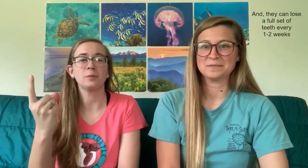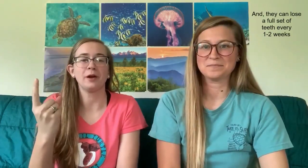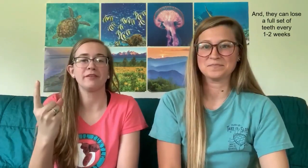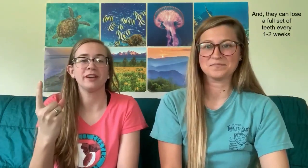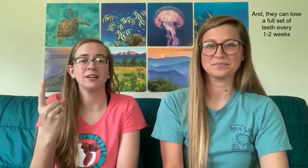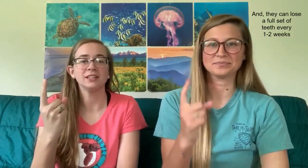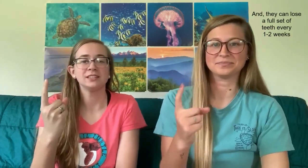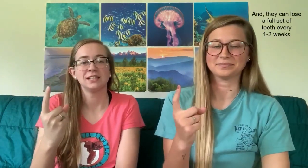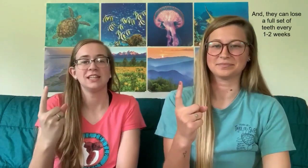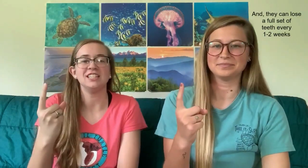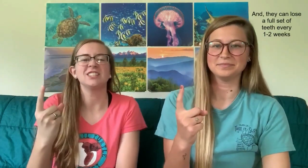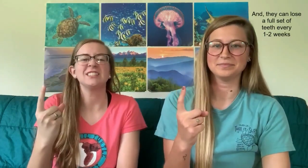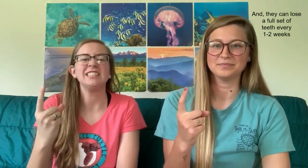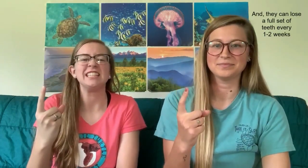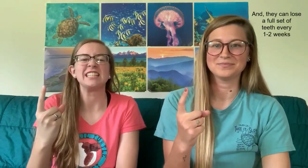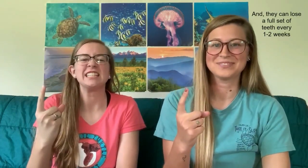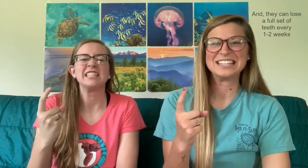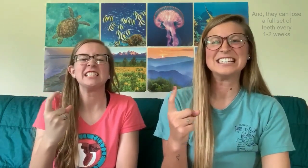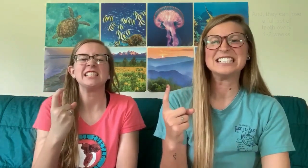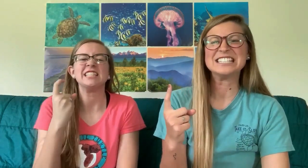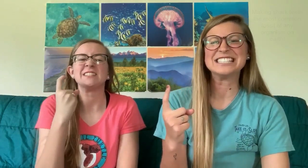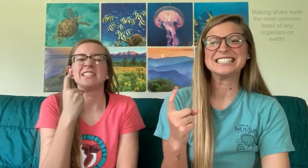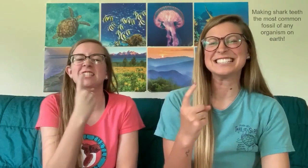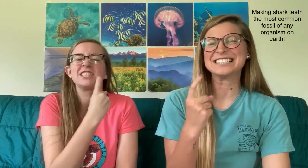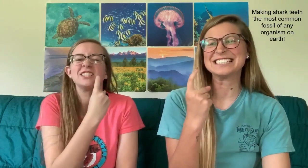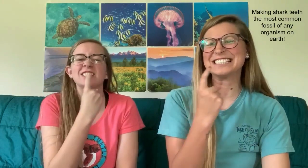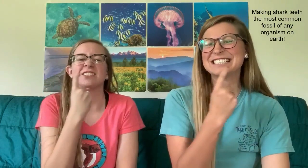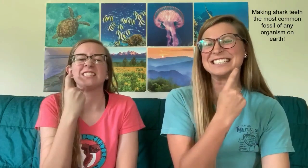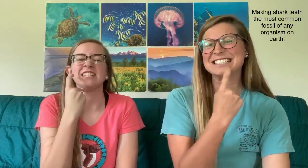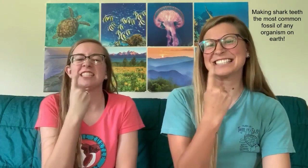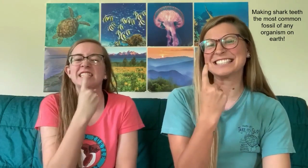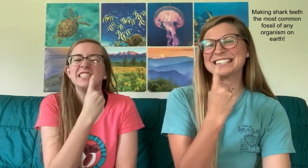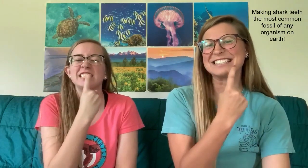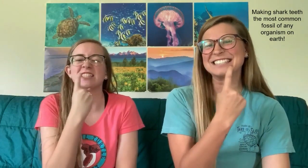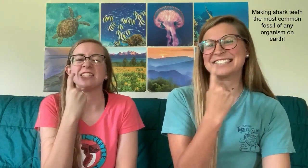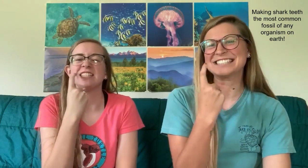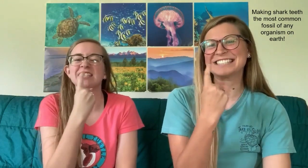pointer finger and show your teeth and your gesture to those teeth. How's your teeth?